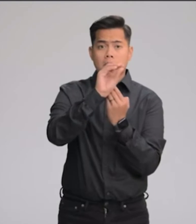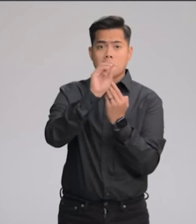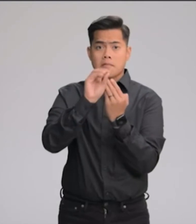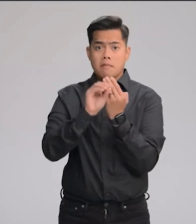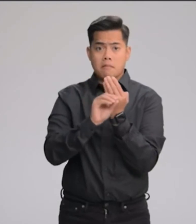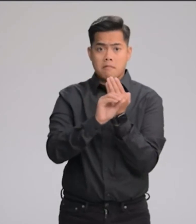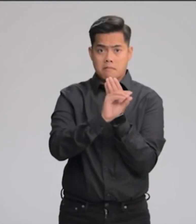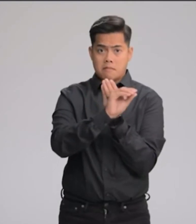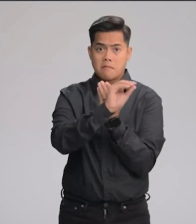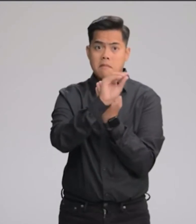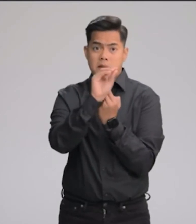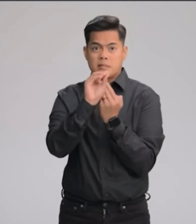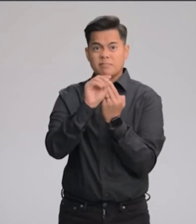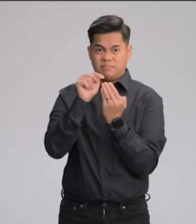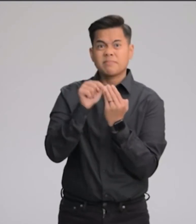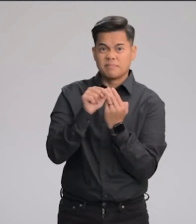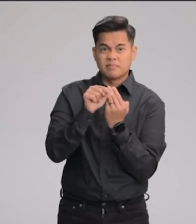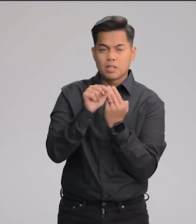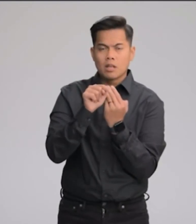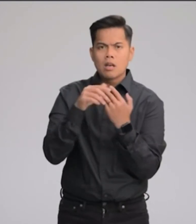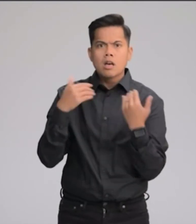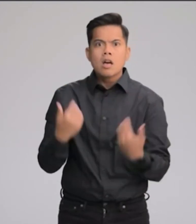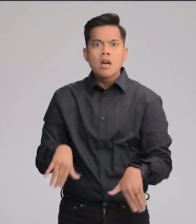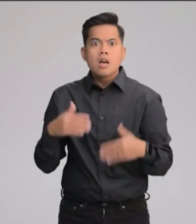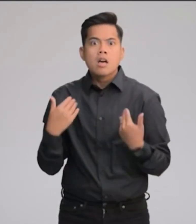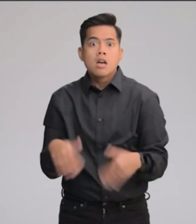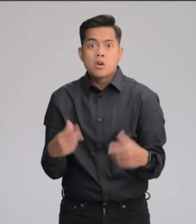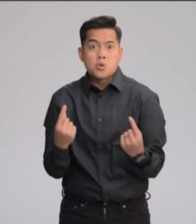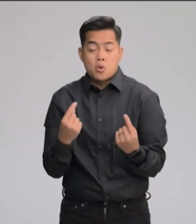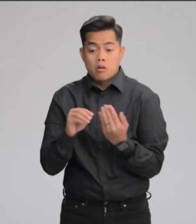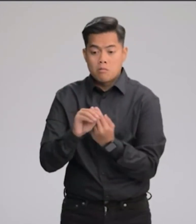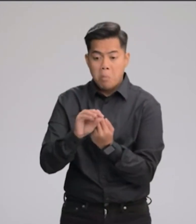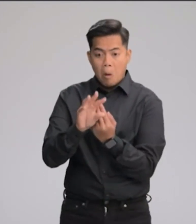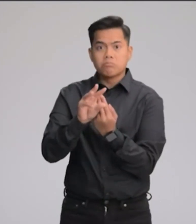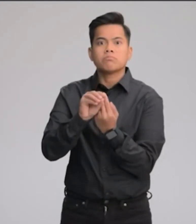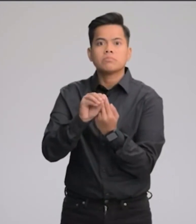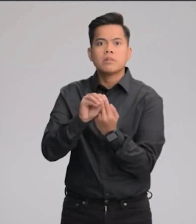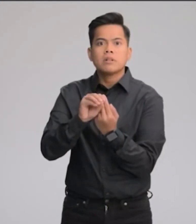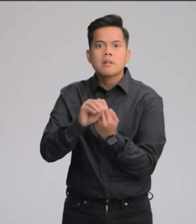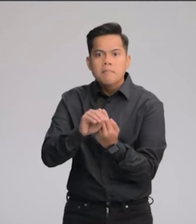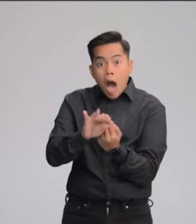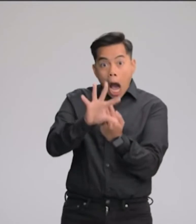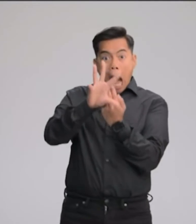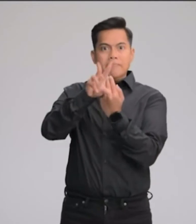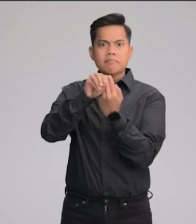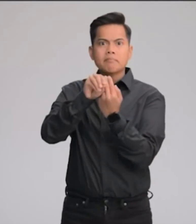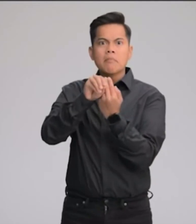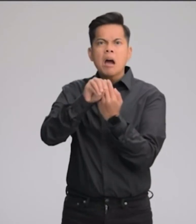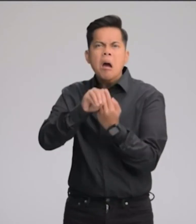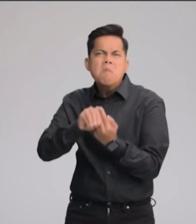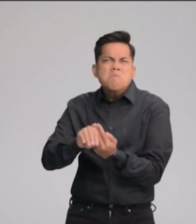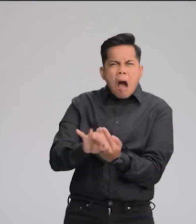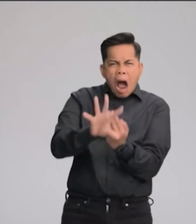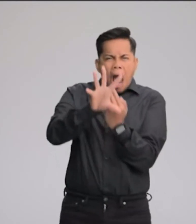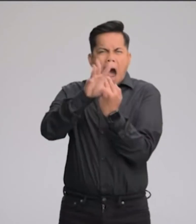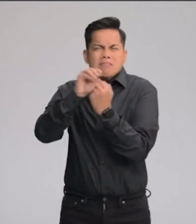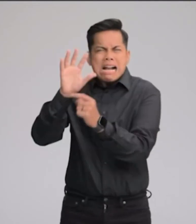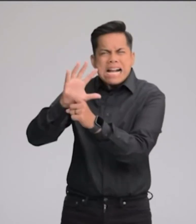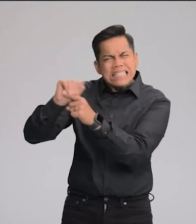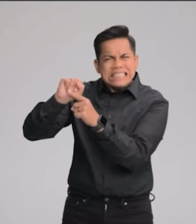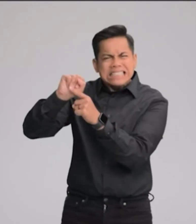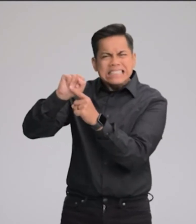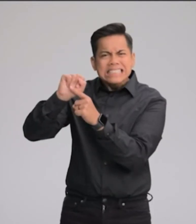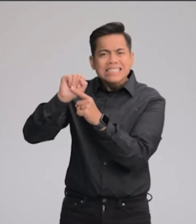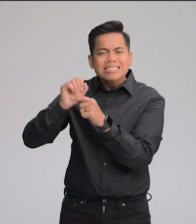we control the pattern and intensity, so it's up to twice as bright, with up to three times better uniformity